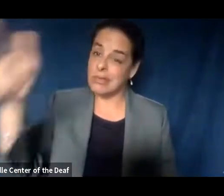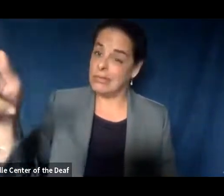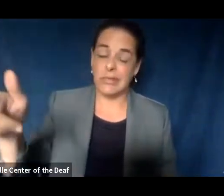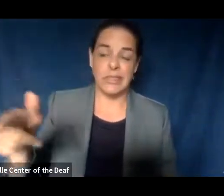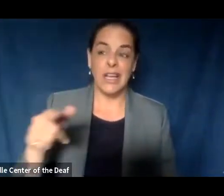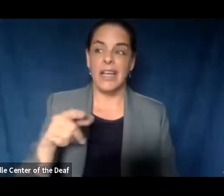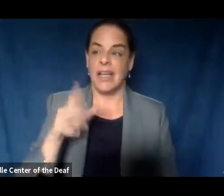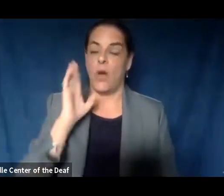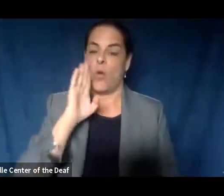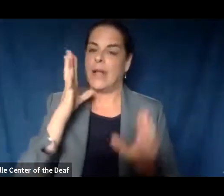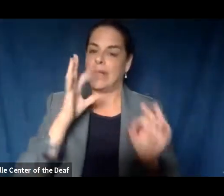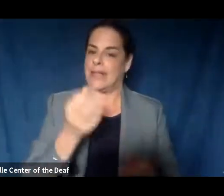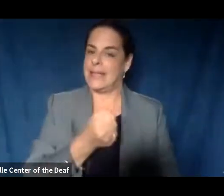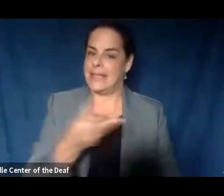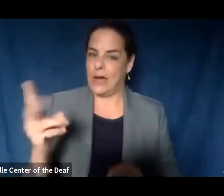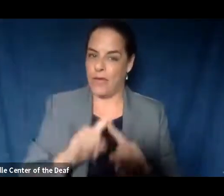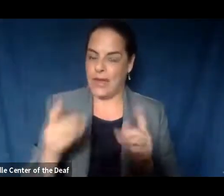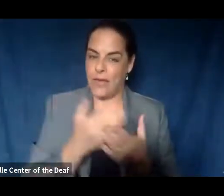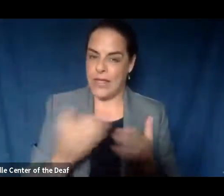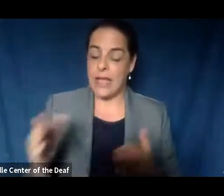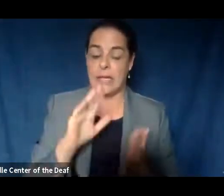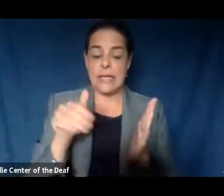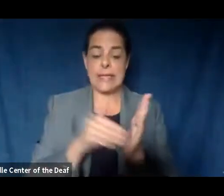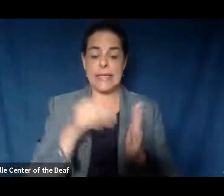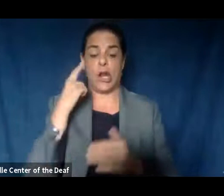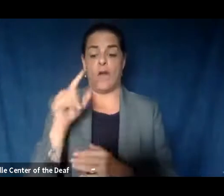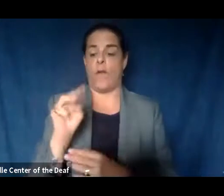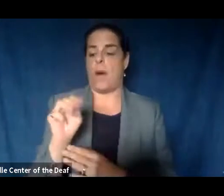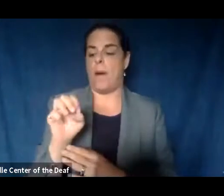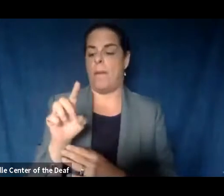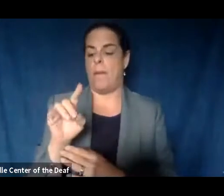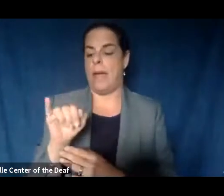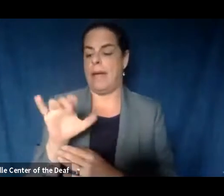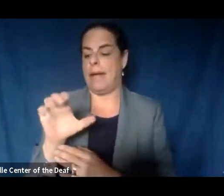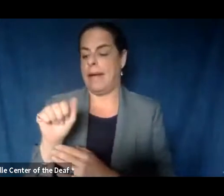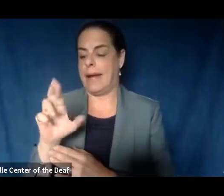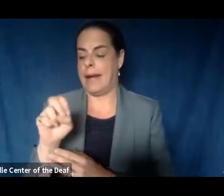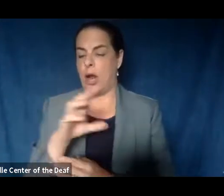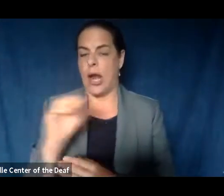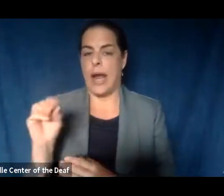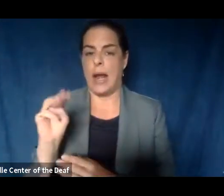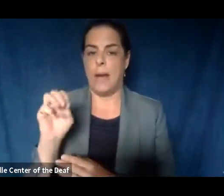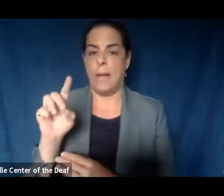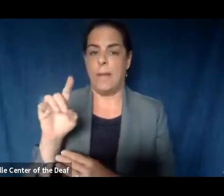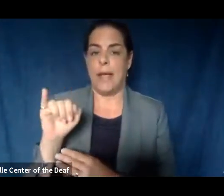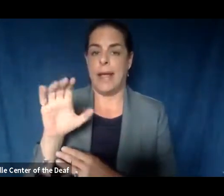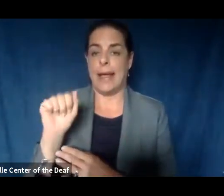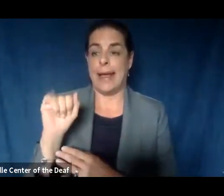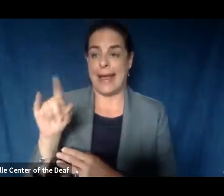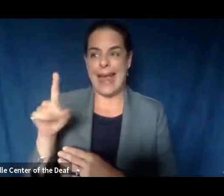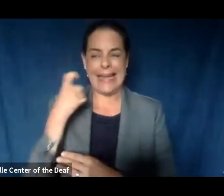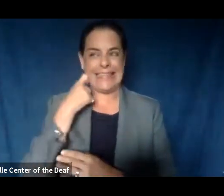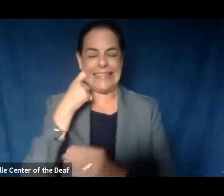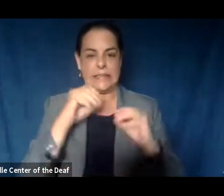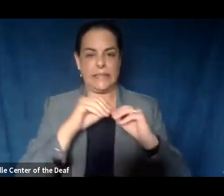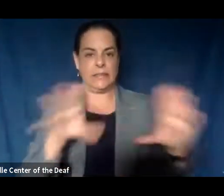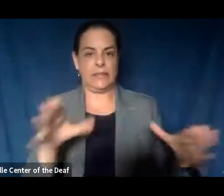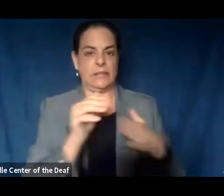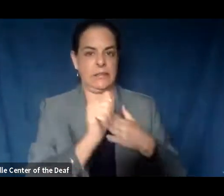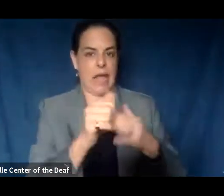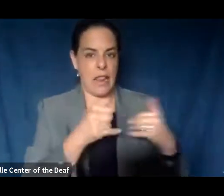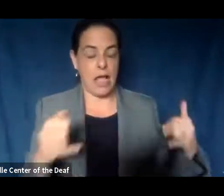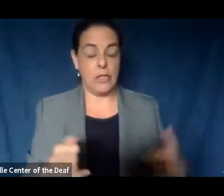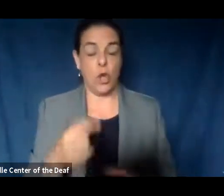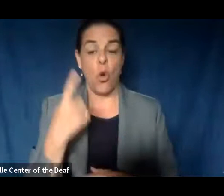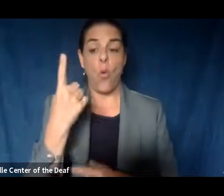things. The Center for Medicare and Medicaid sent out some guidance recently. One of the